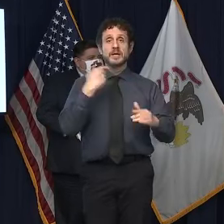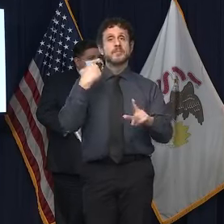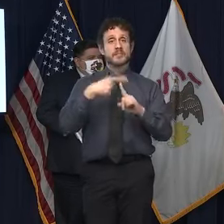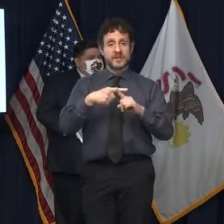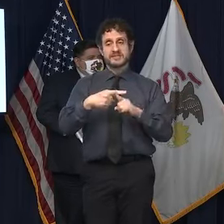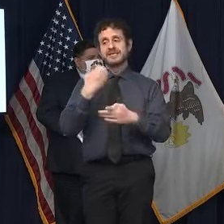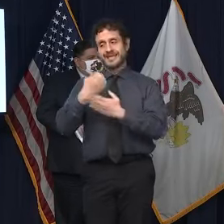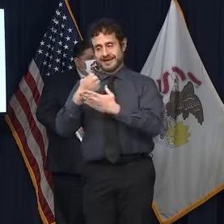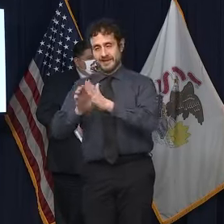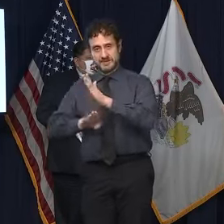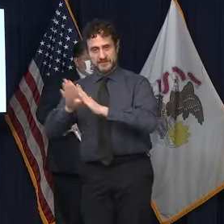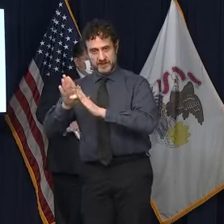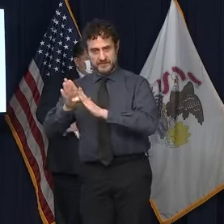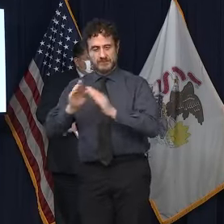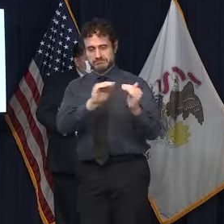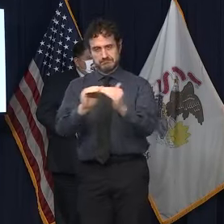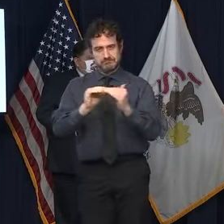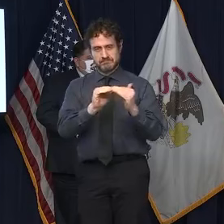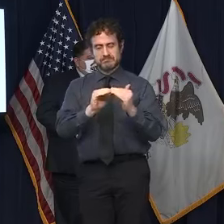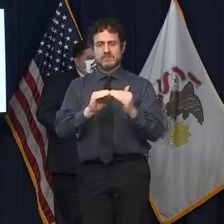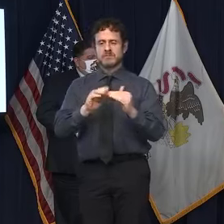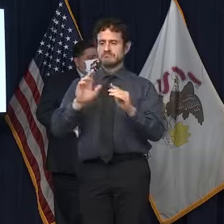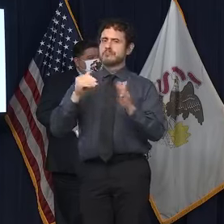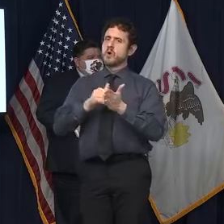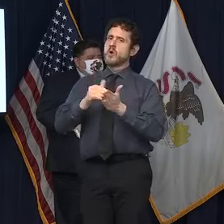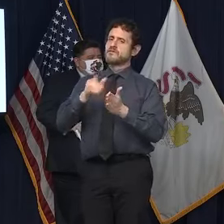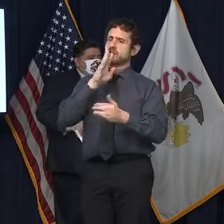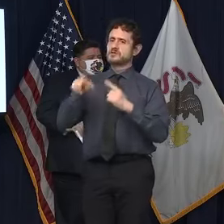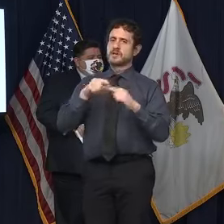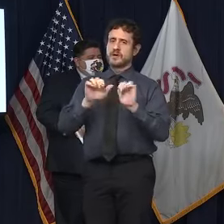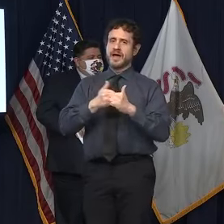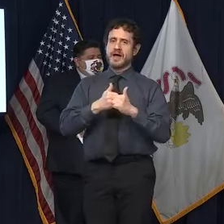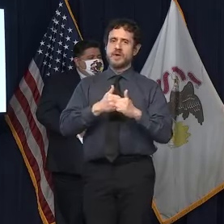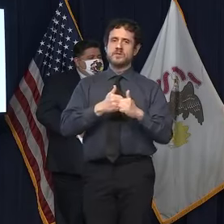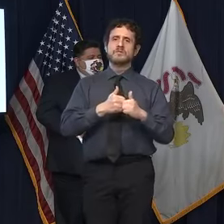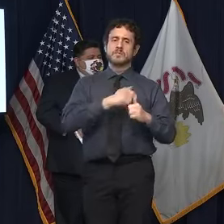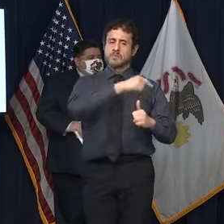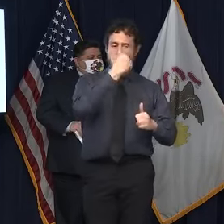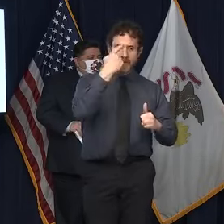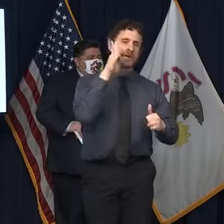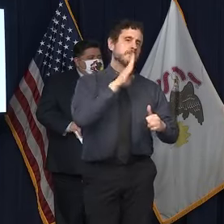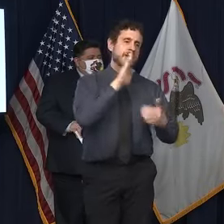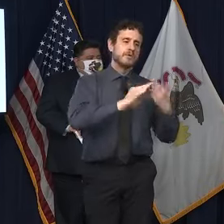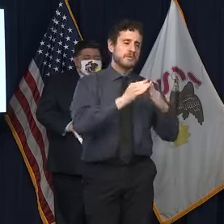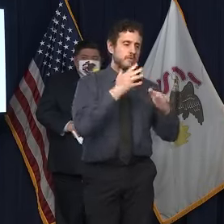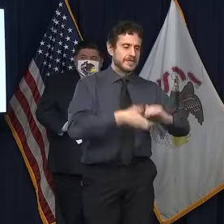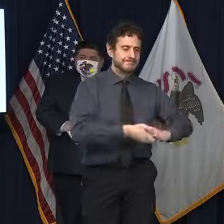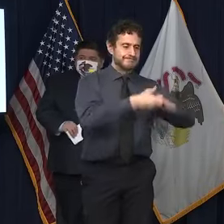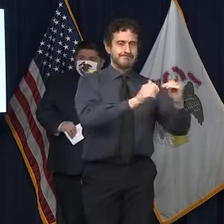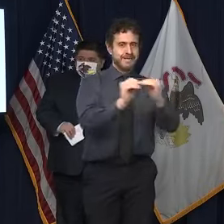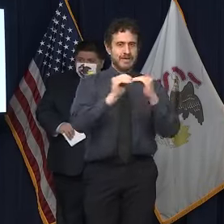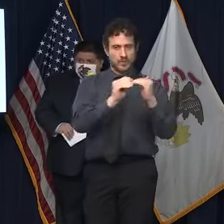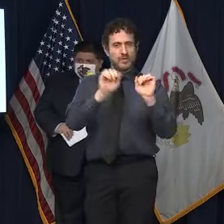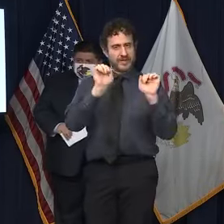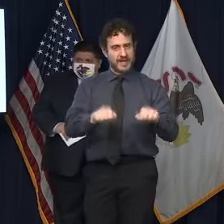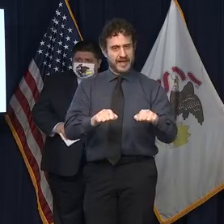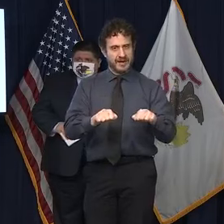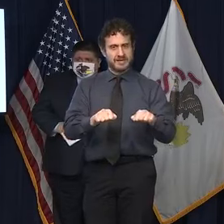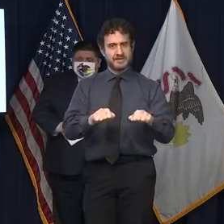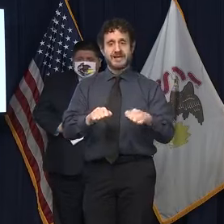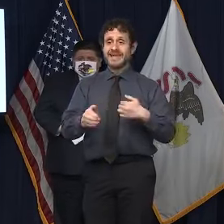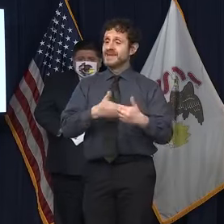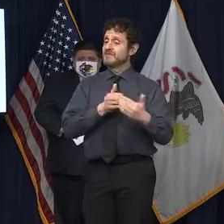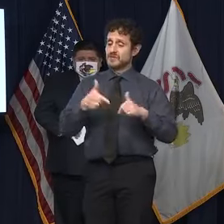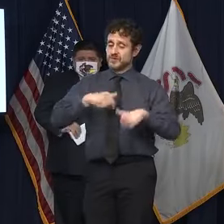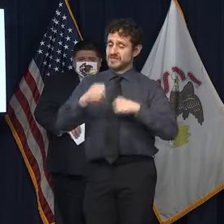often talk about how we can advance racial equity in government through policy and practice. During such a difficult year, we've seen